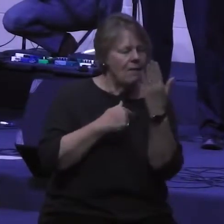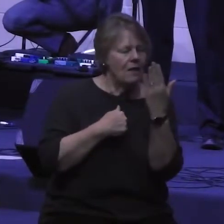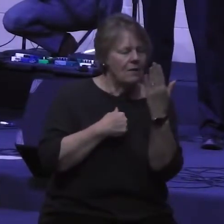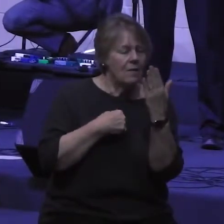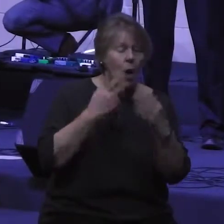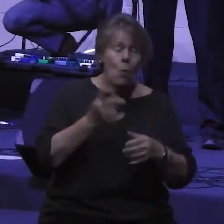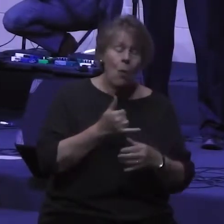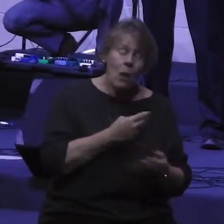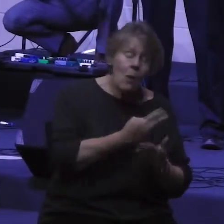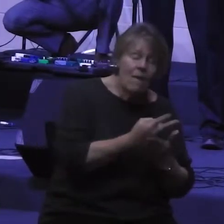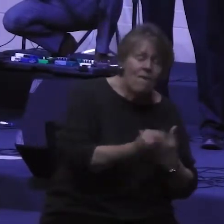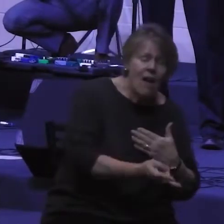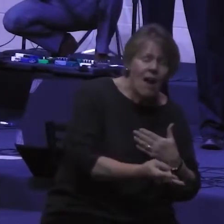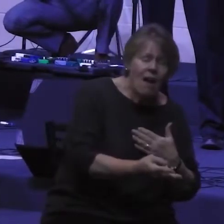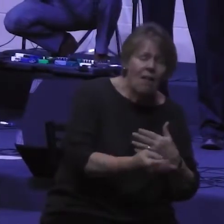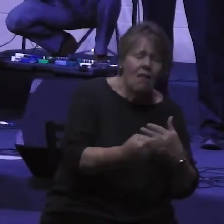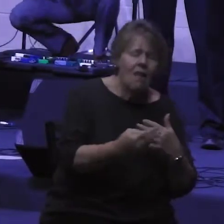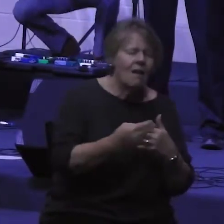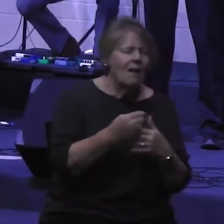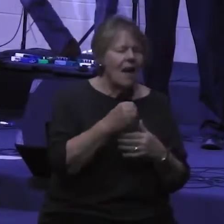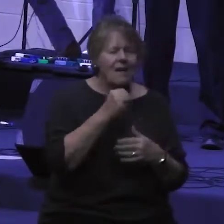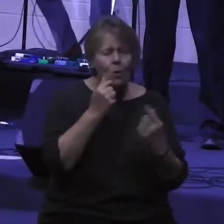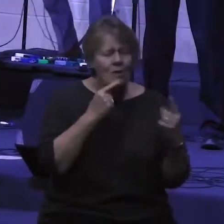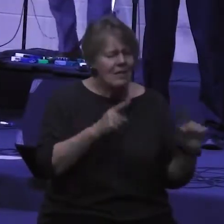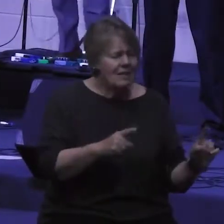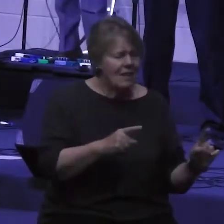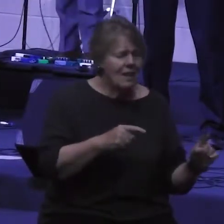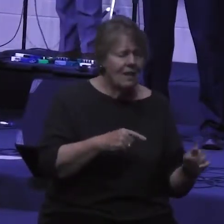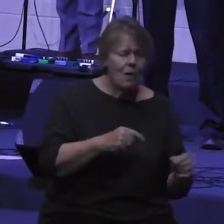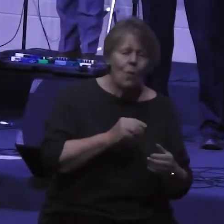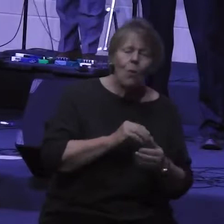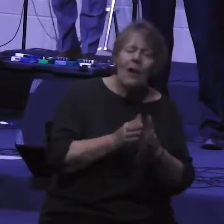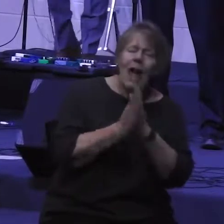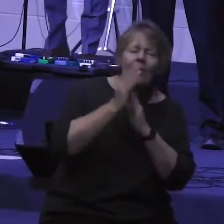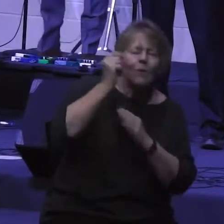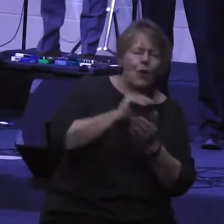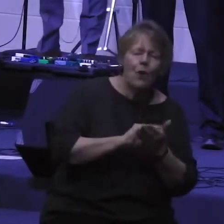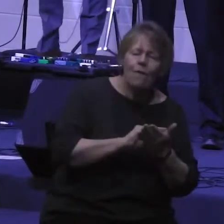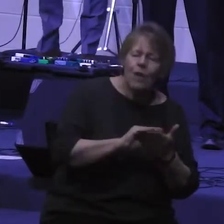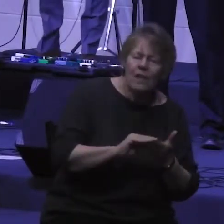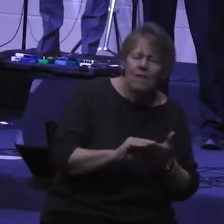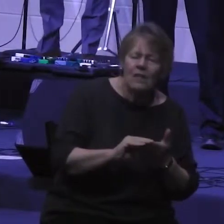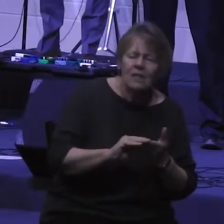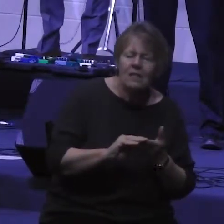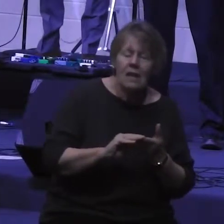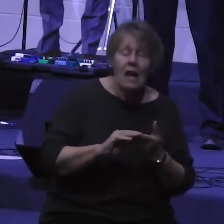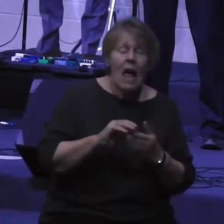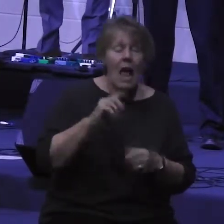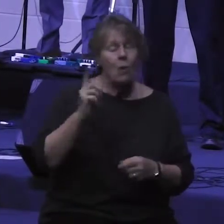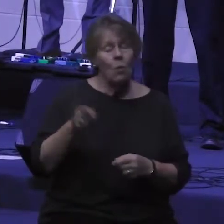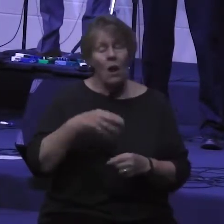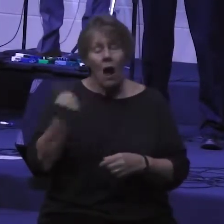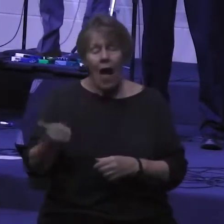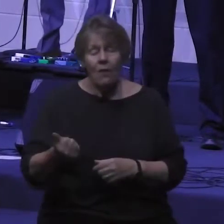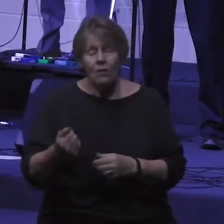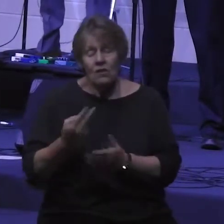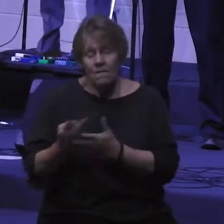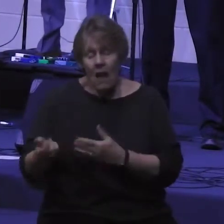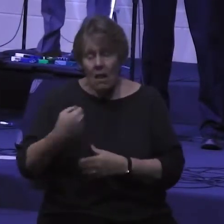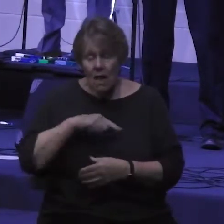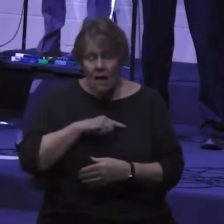and indeed where we've been hurt where others have failed us may we live lives of forgiveness granted to them as well